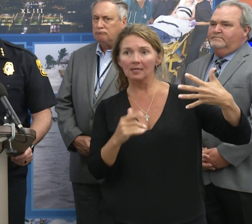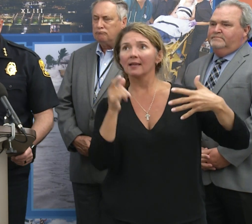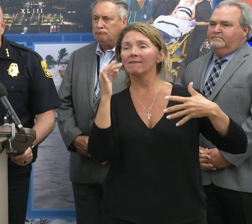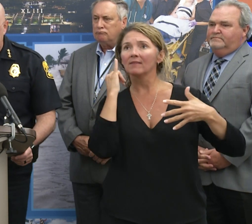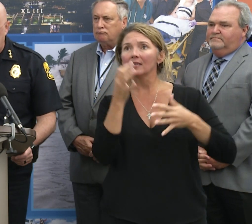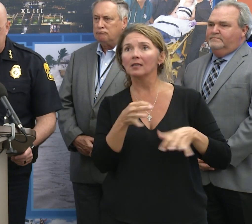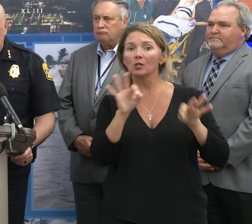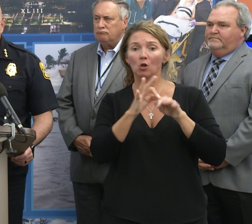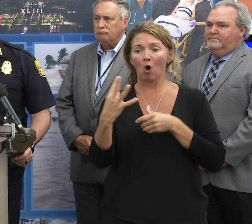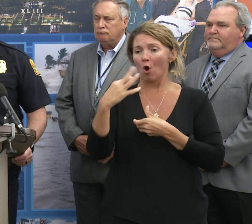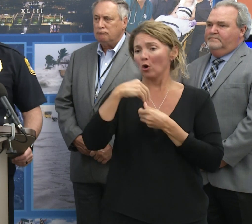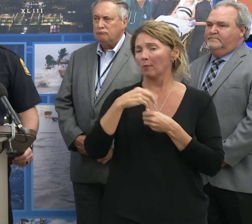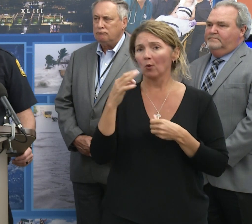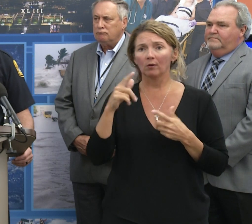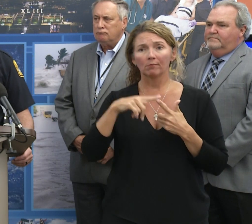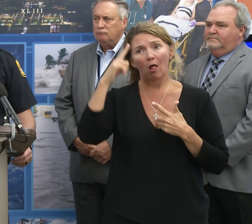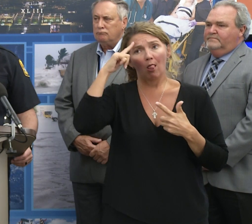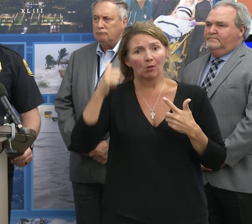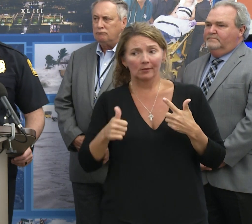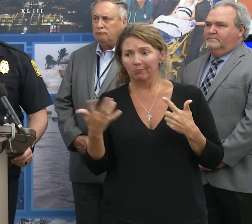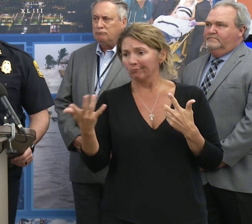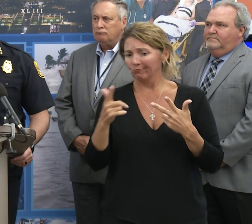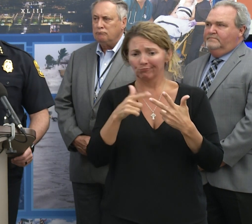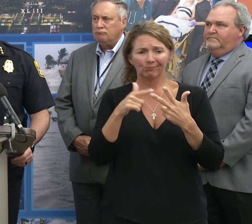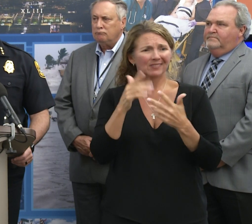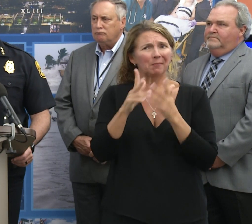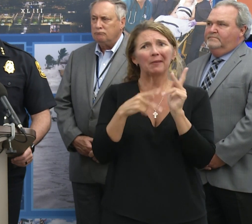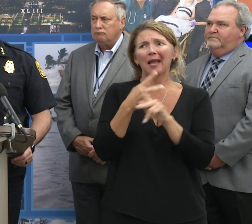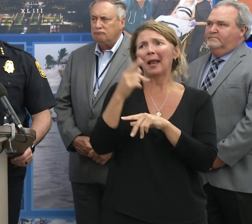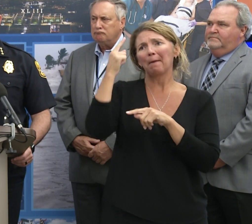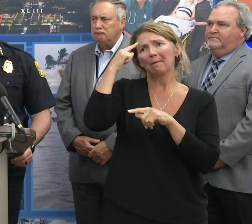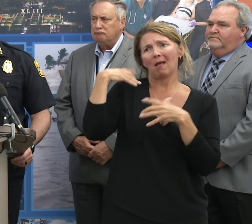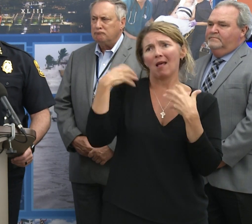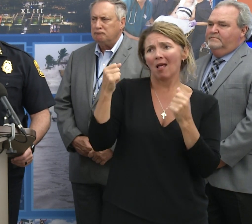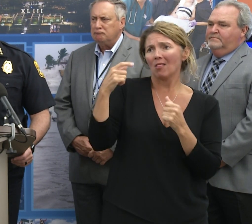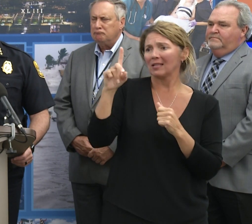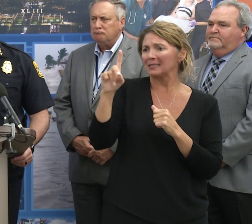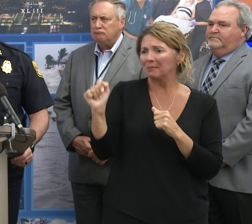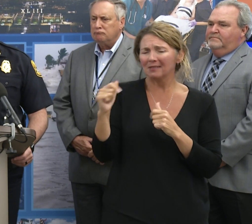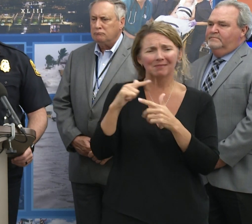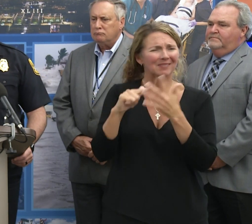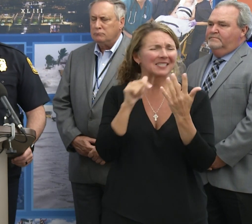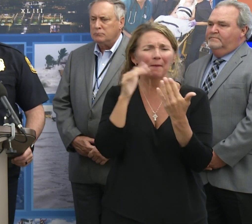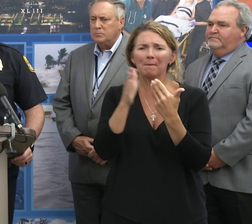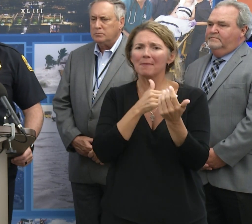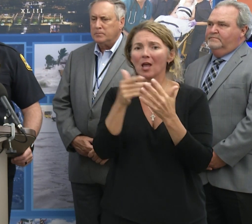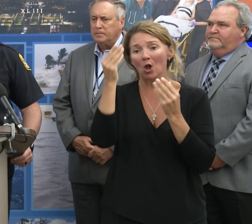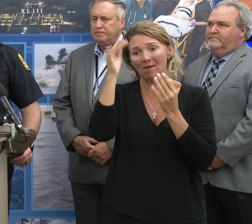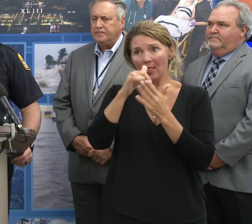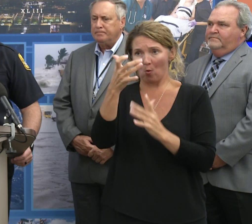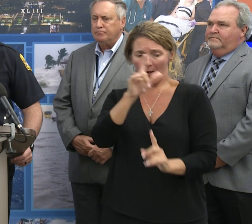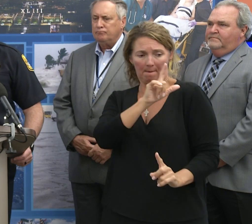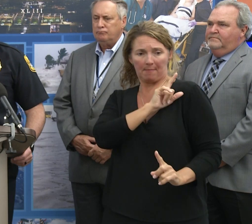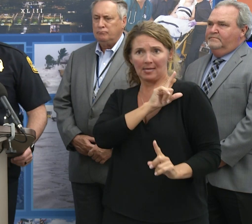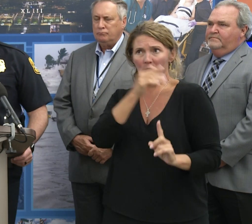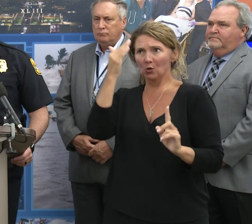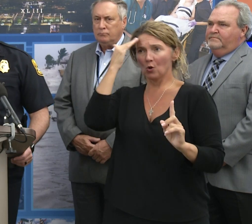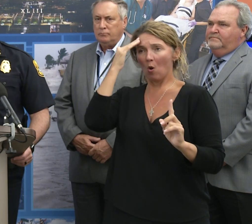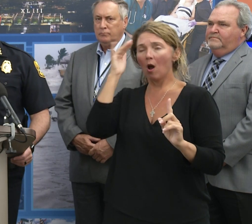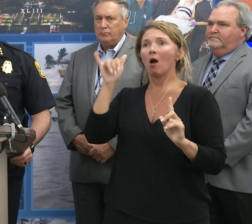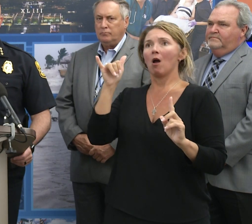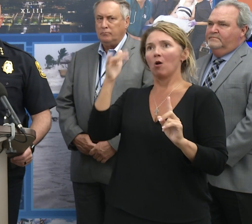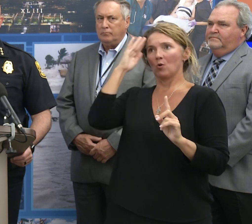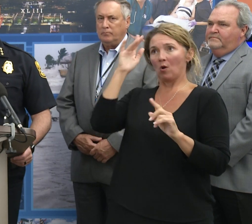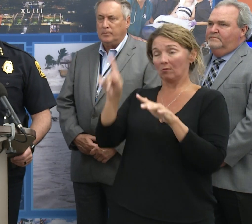autism, Alzheimer's or some type of disability. If there's any information that you want the police department and your first